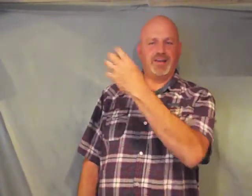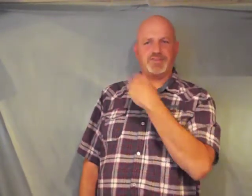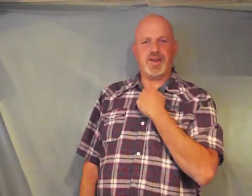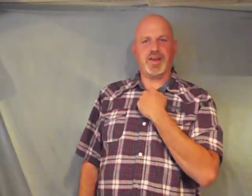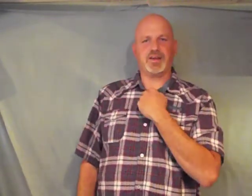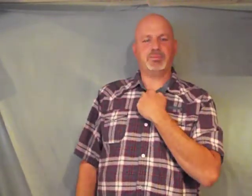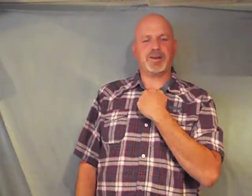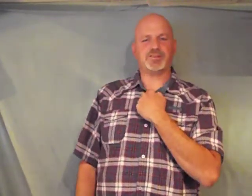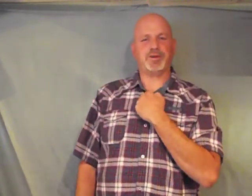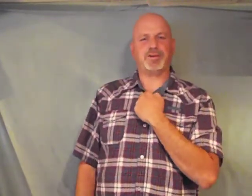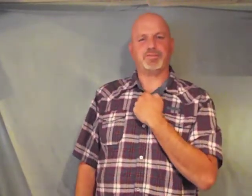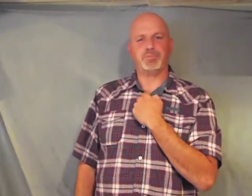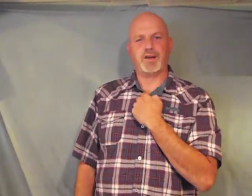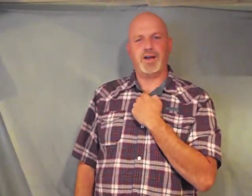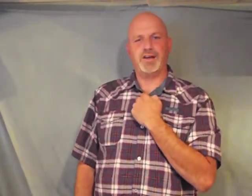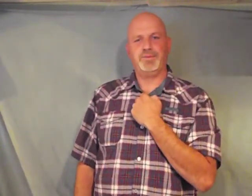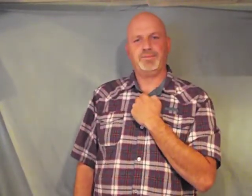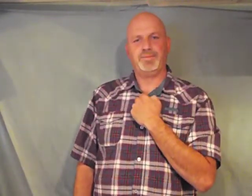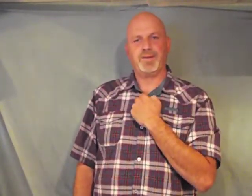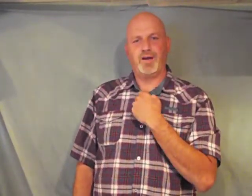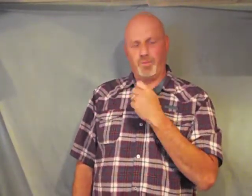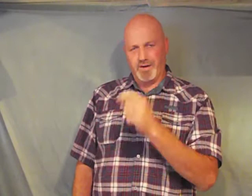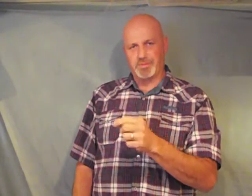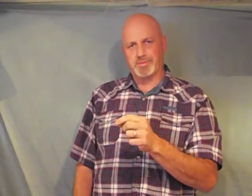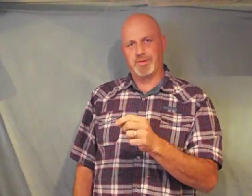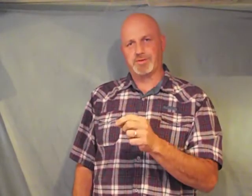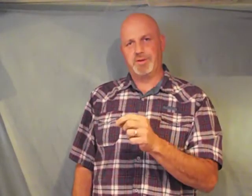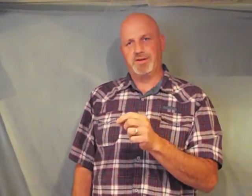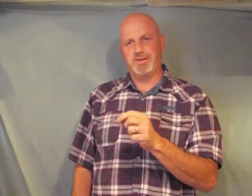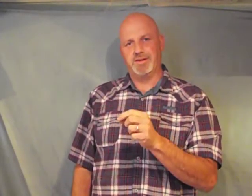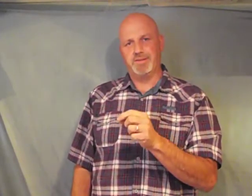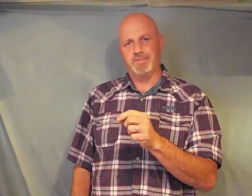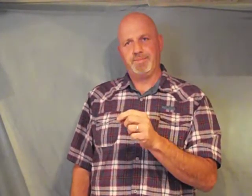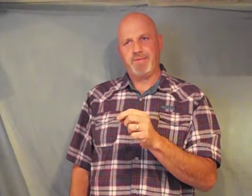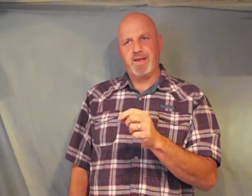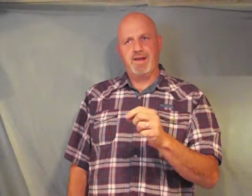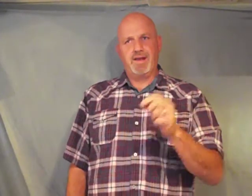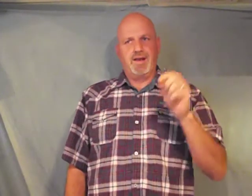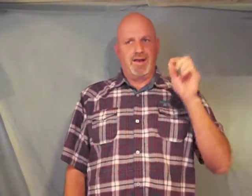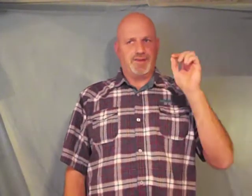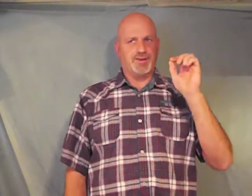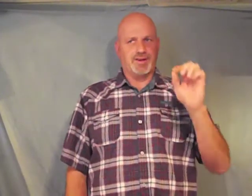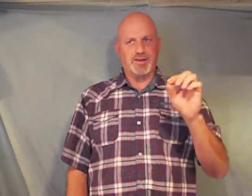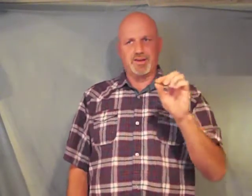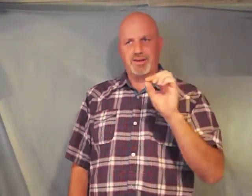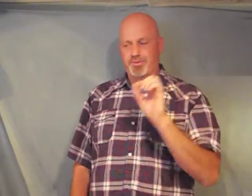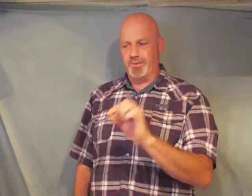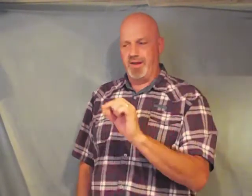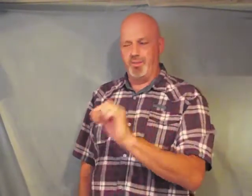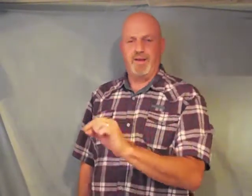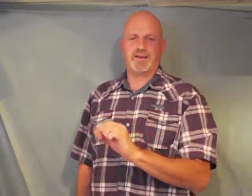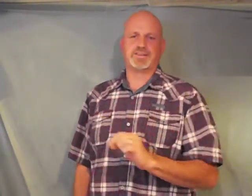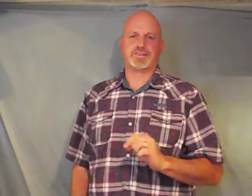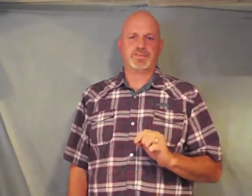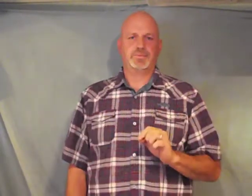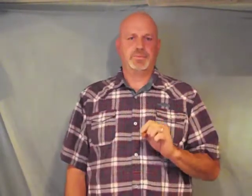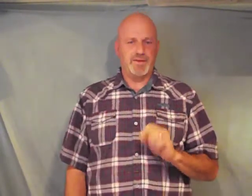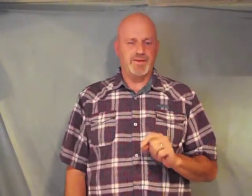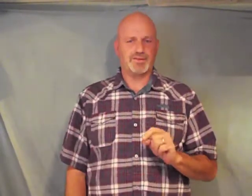check in my spirit from God on what I'm supposed to be doing it took nearly three weeks putting this